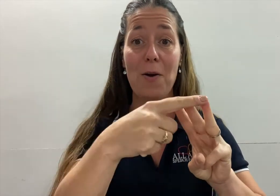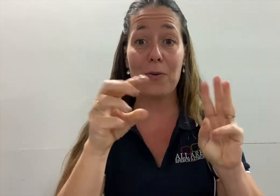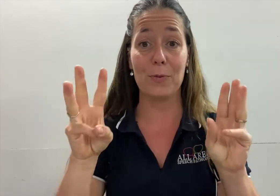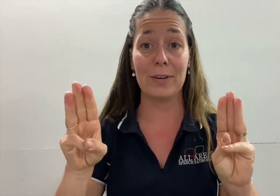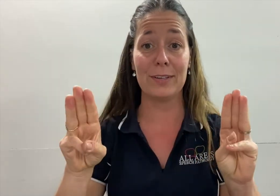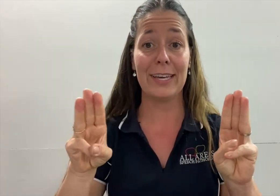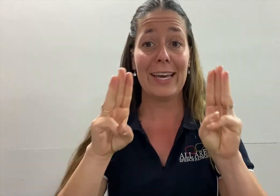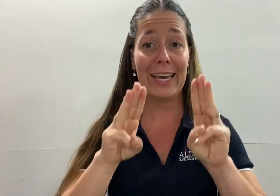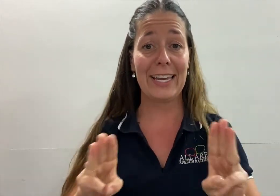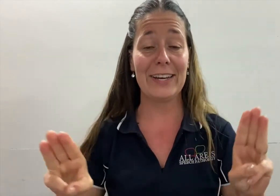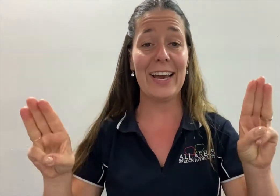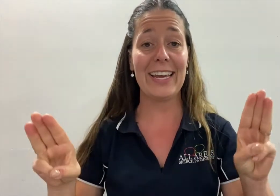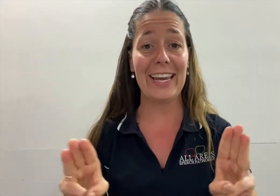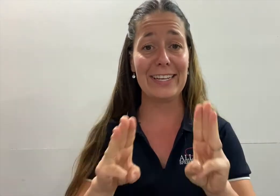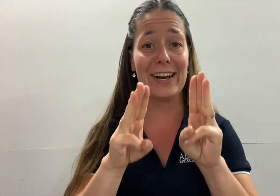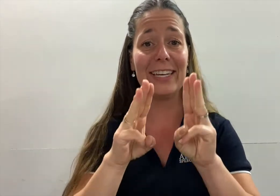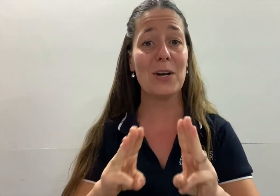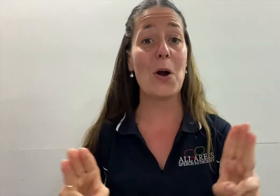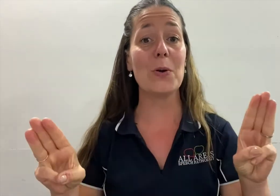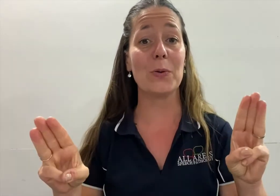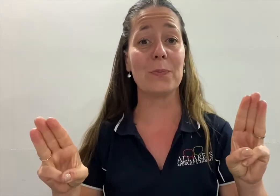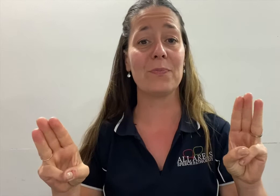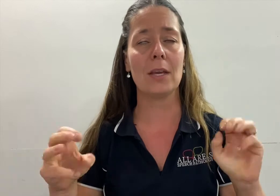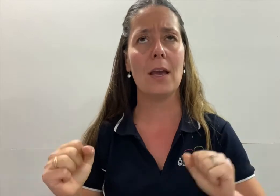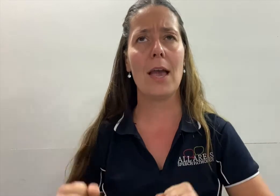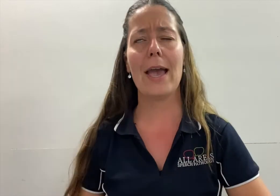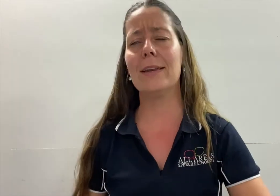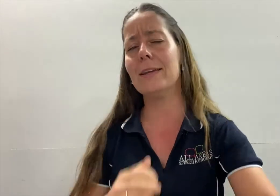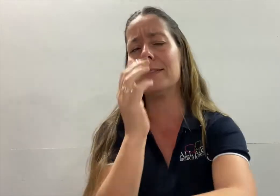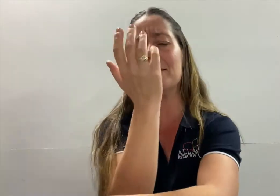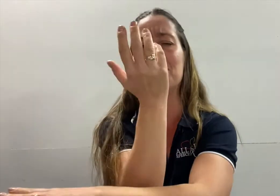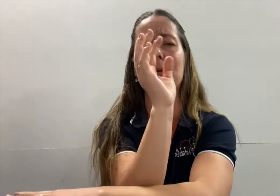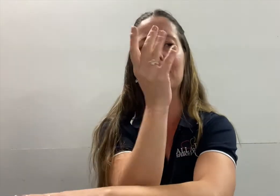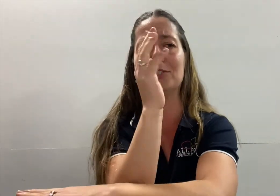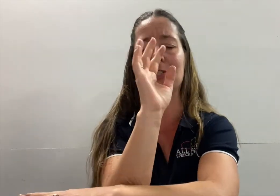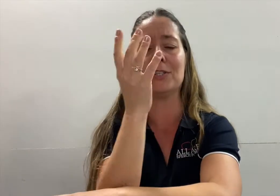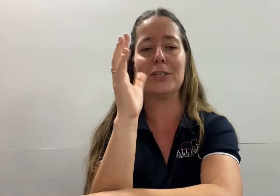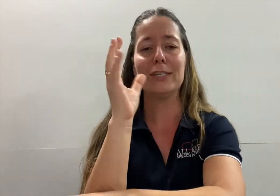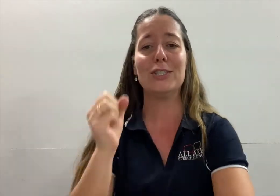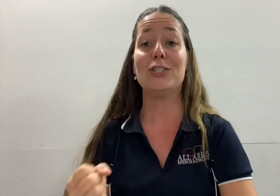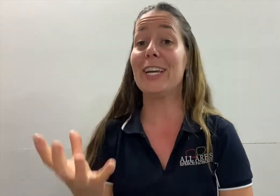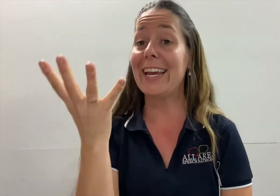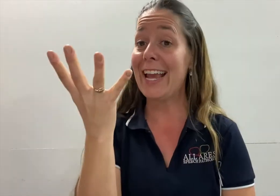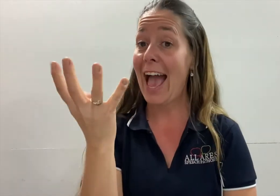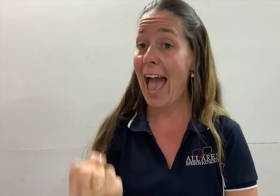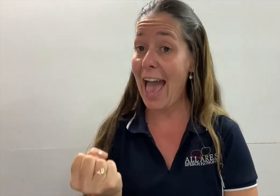O. E, I, E, I, O. So, in the bush she had,